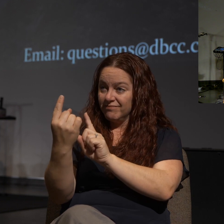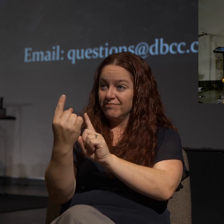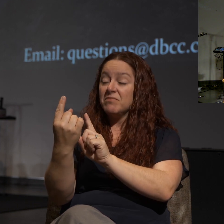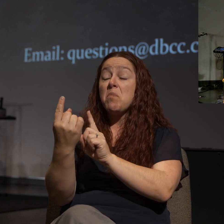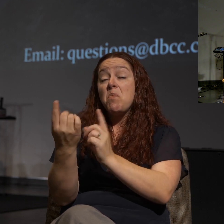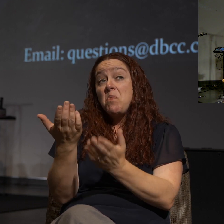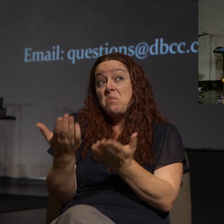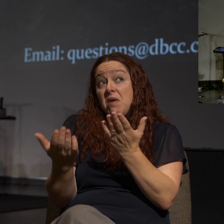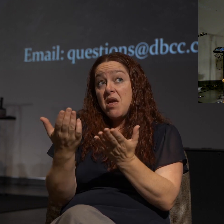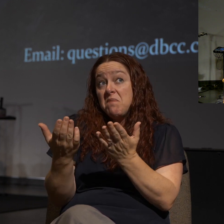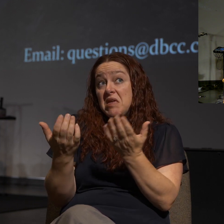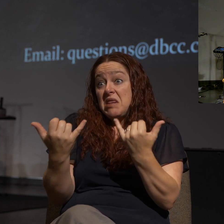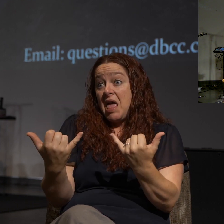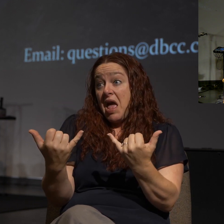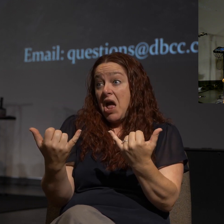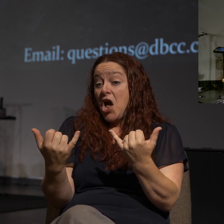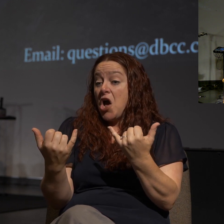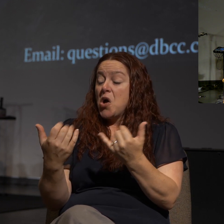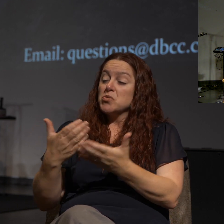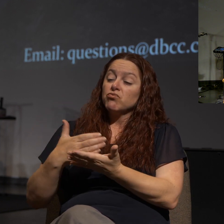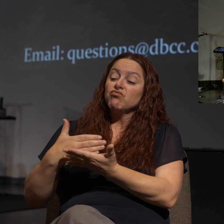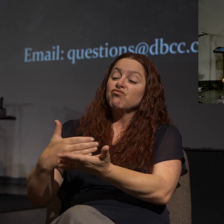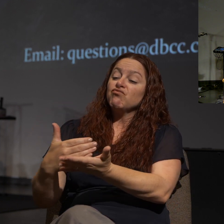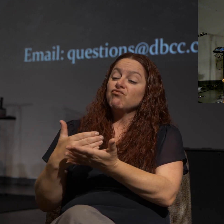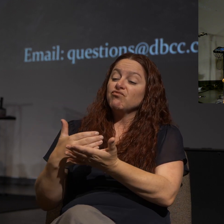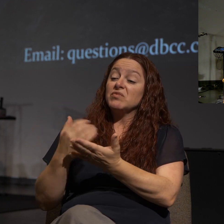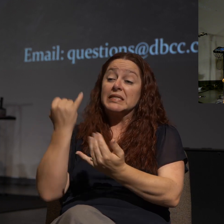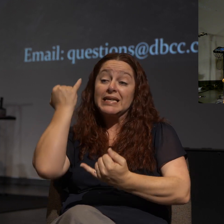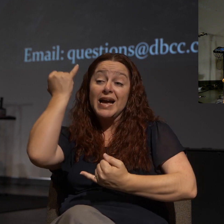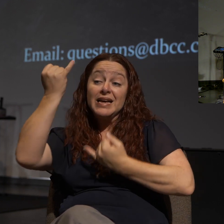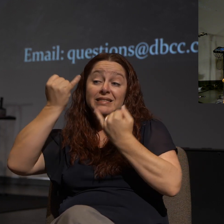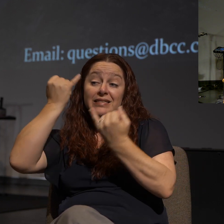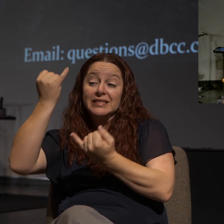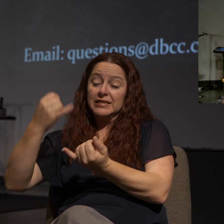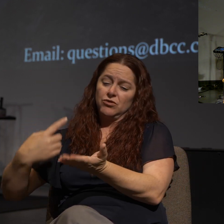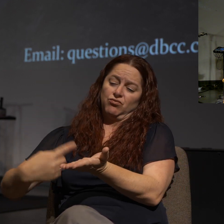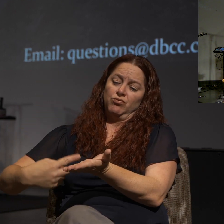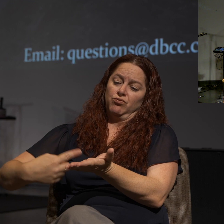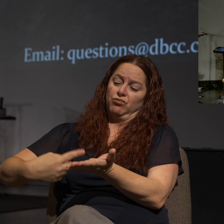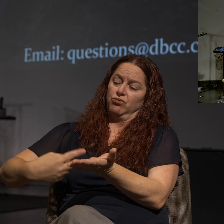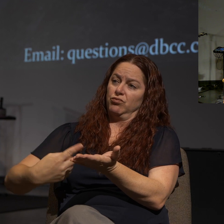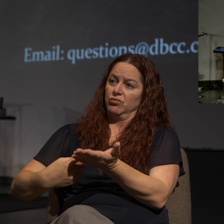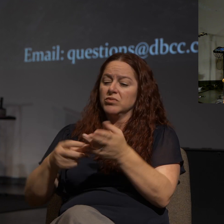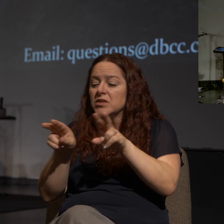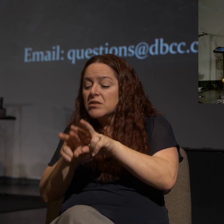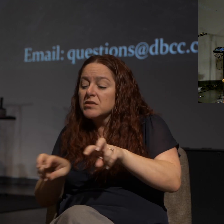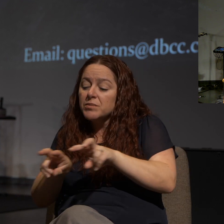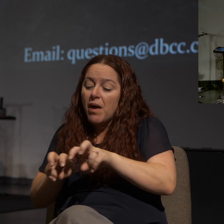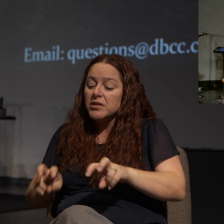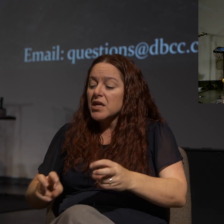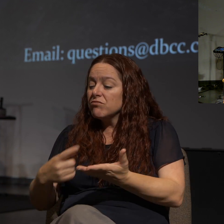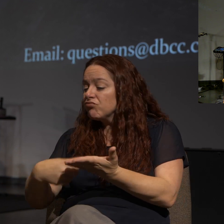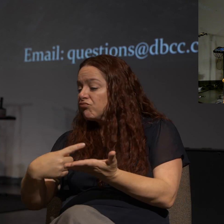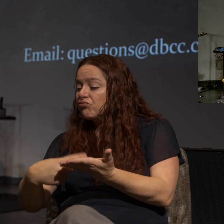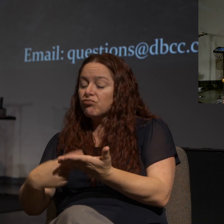perhaps opens the door for us to take the ideas that are in discussion, and inspect them.